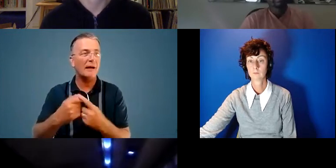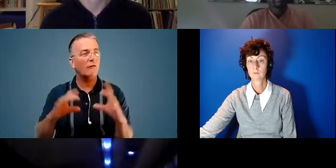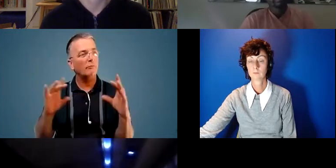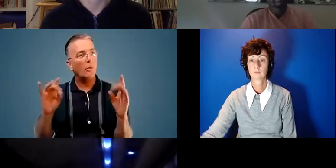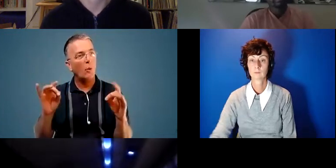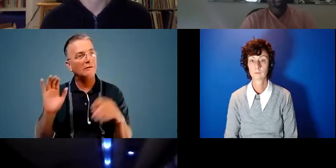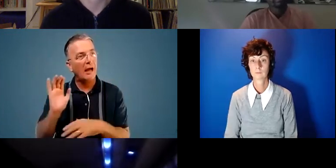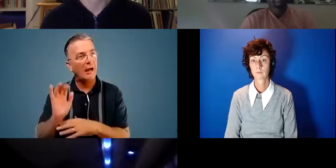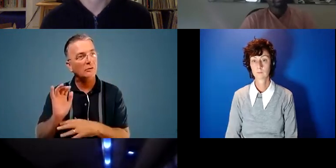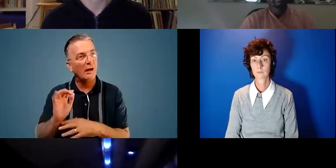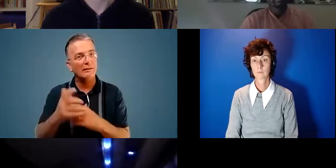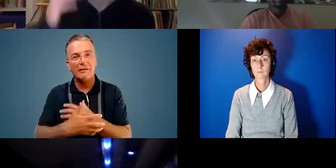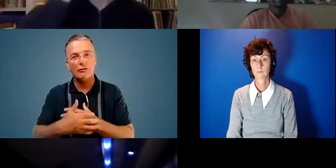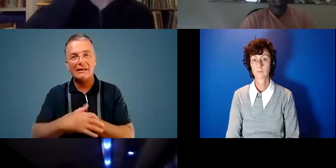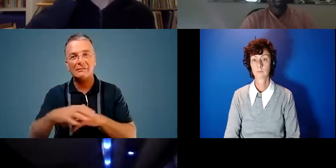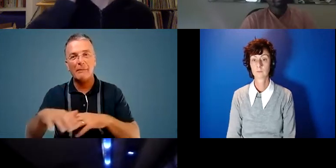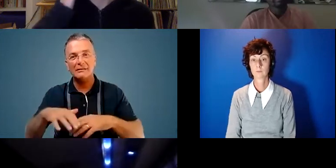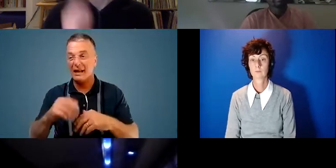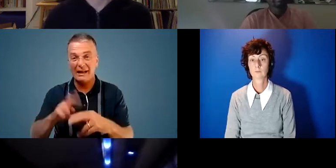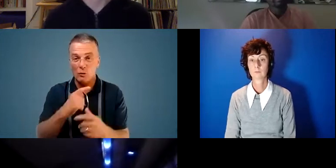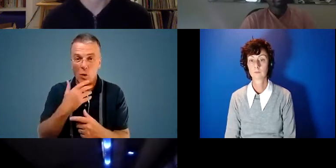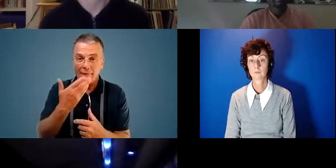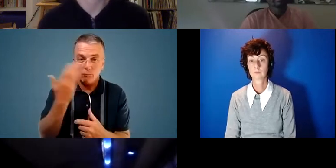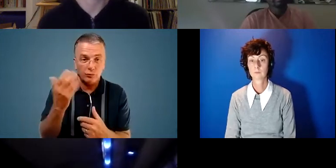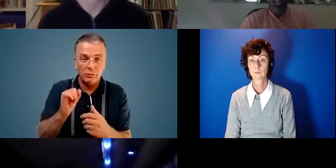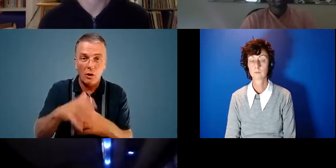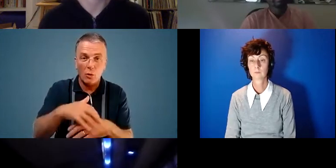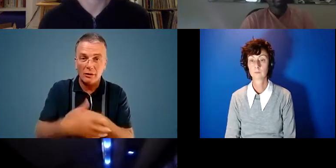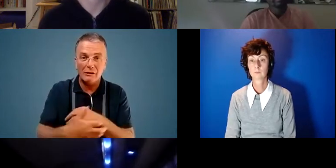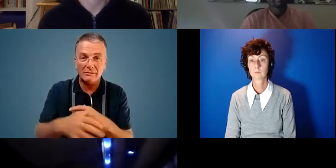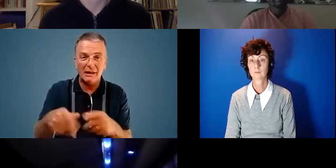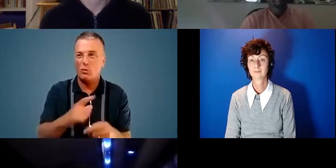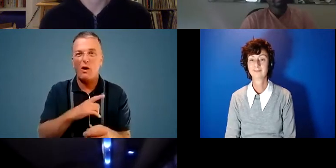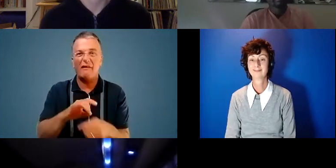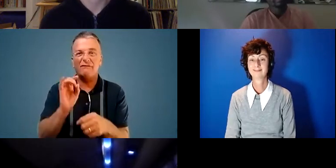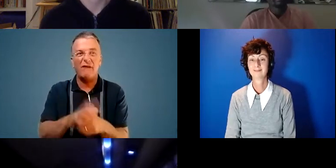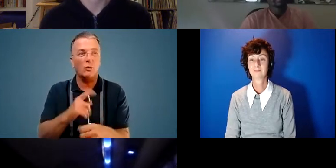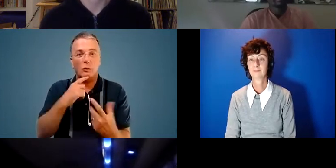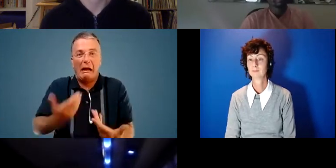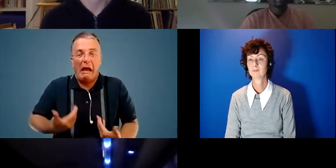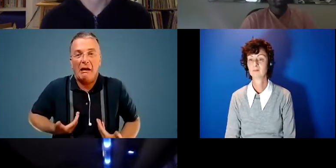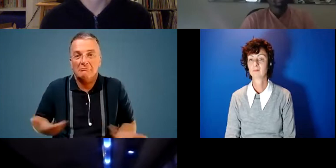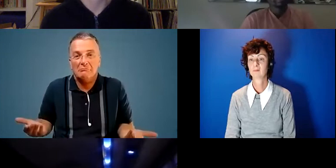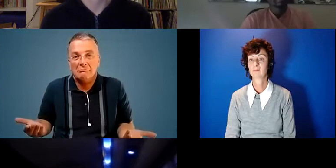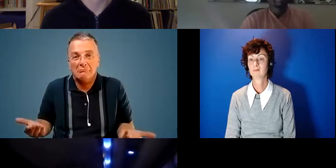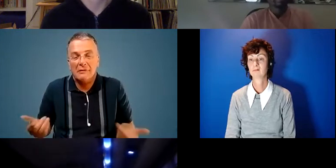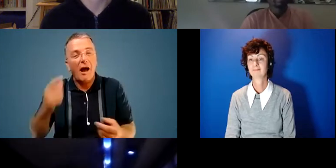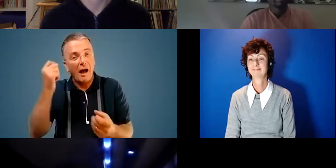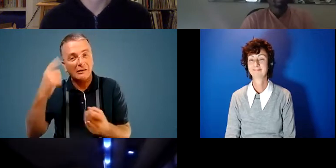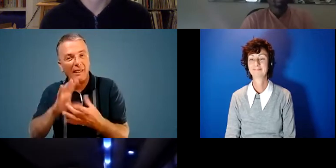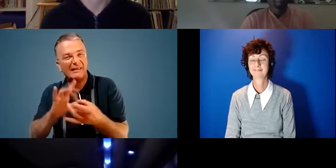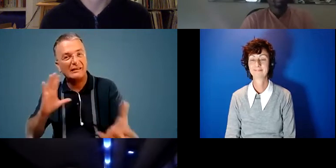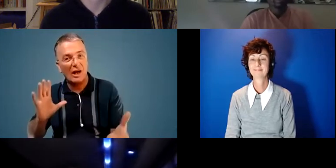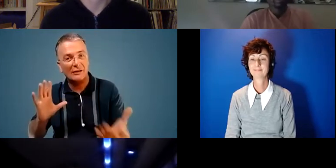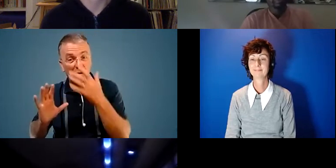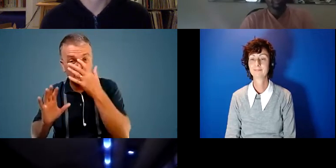outside in the green space if you can't if you even have a local green space why the fuck would you care like i could understand the disconnect you might have because